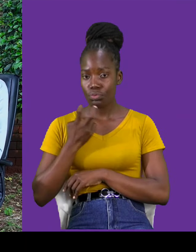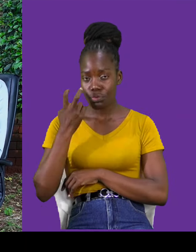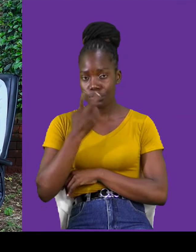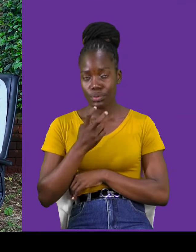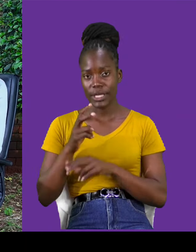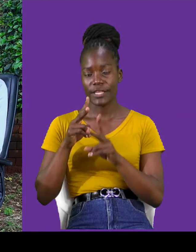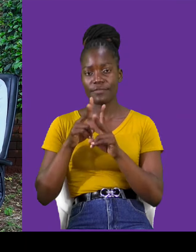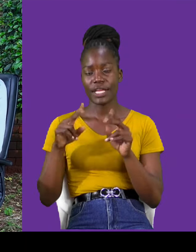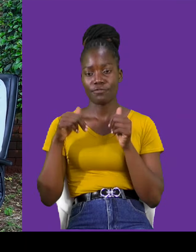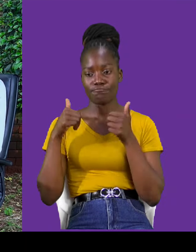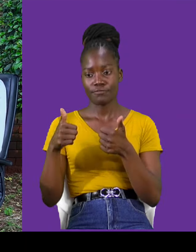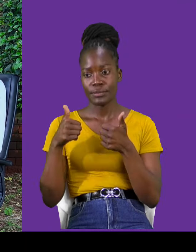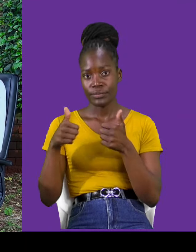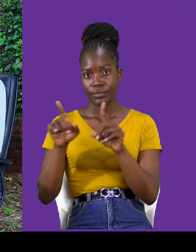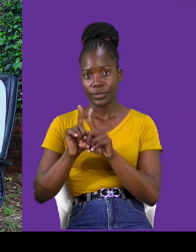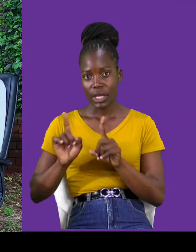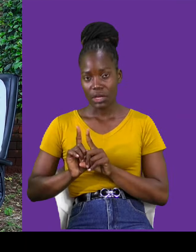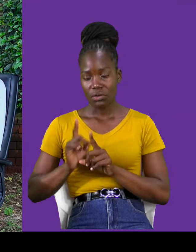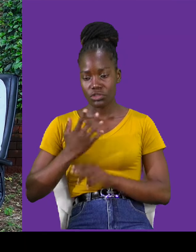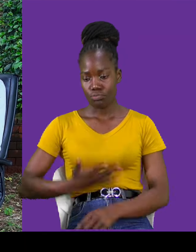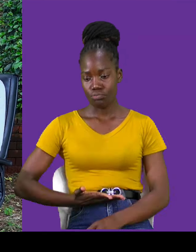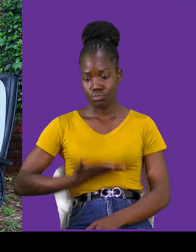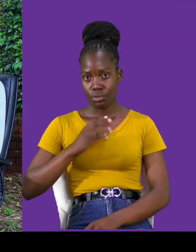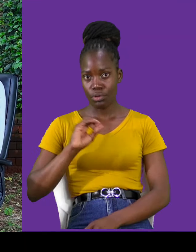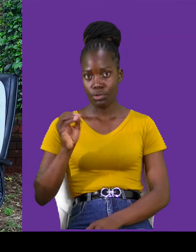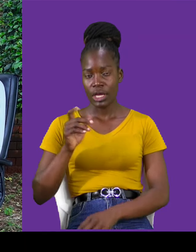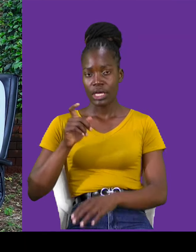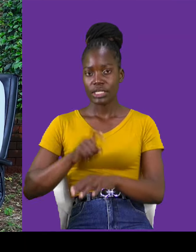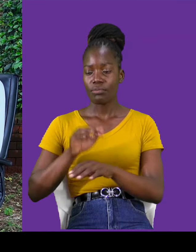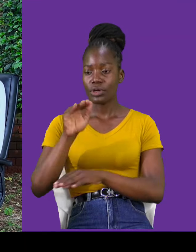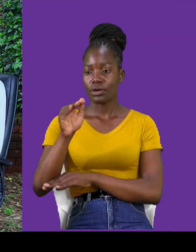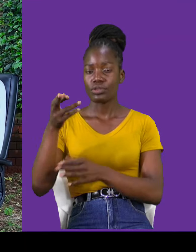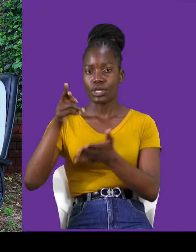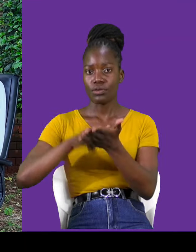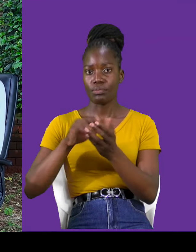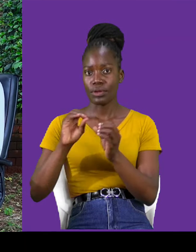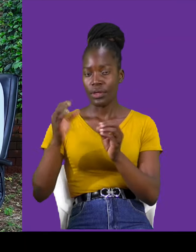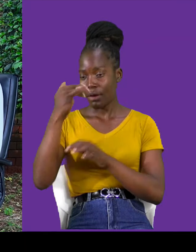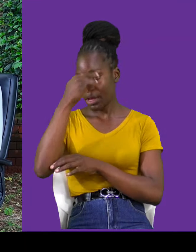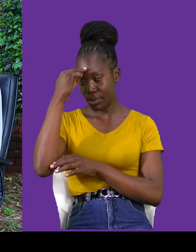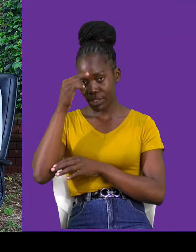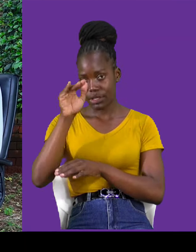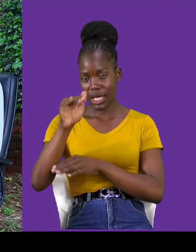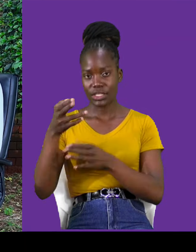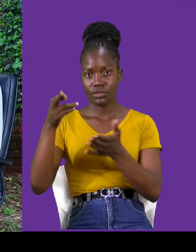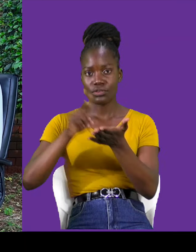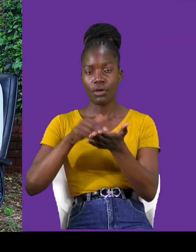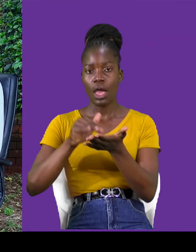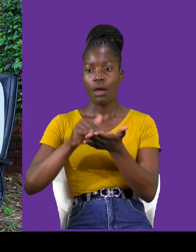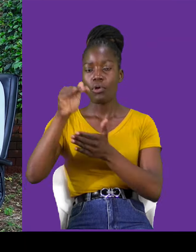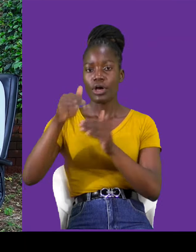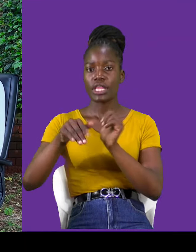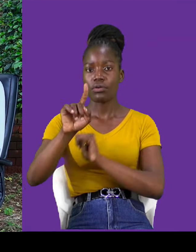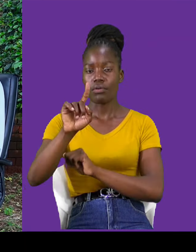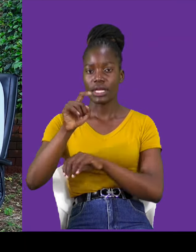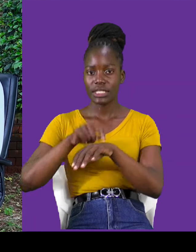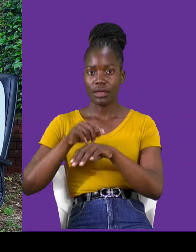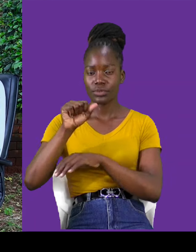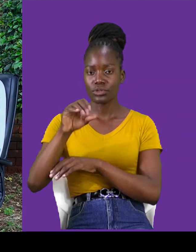and, don't be offended, when they ask you to repeat, because, they will ask you to repeat, more than once. So, you just go, be